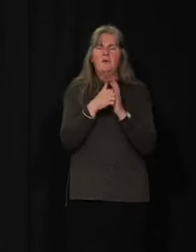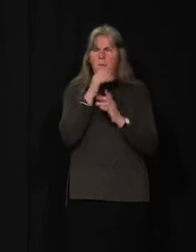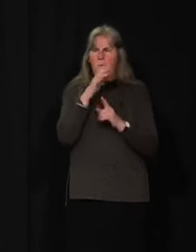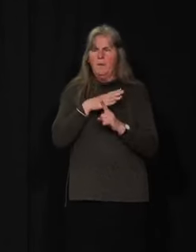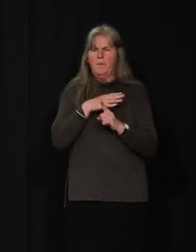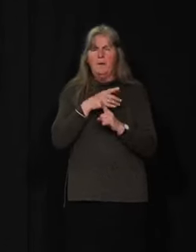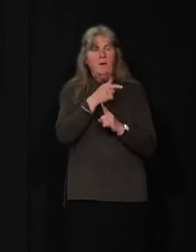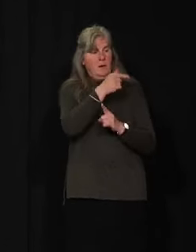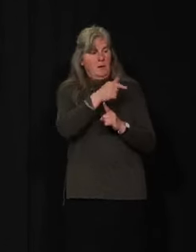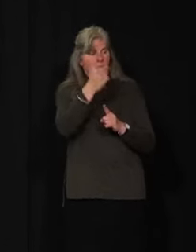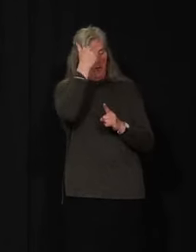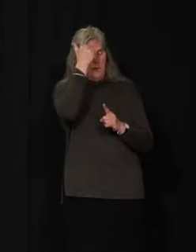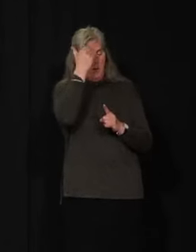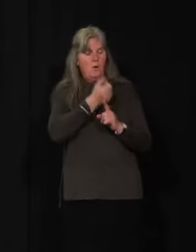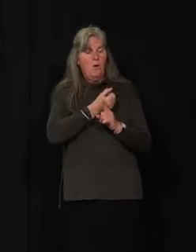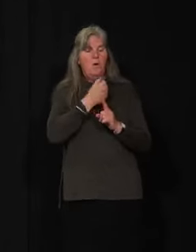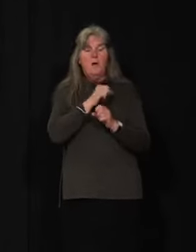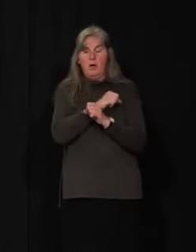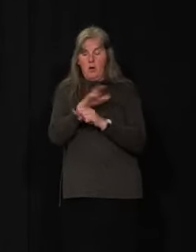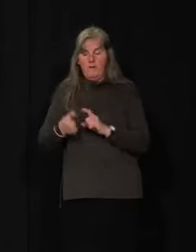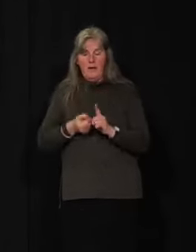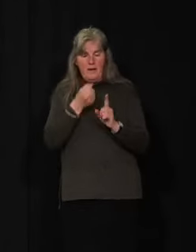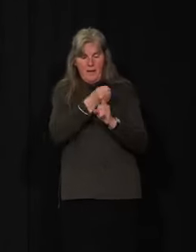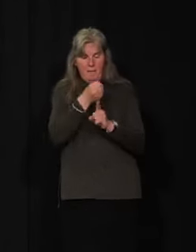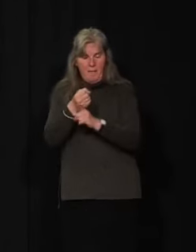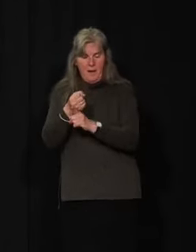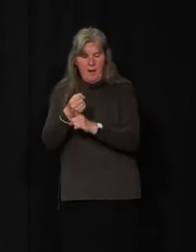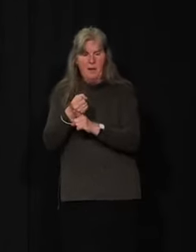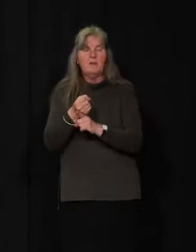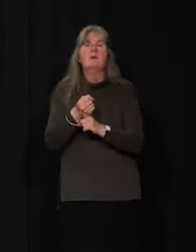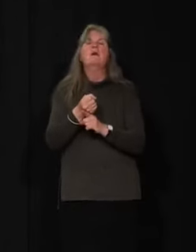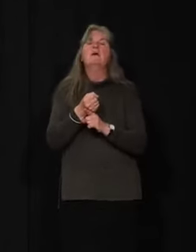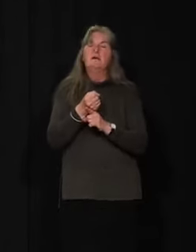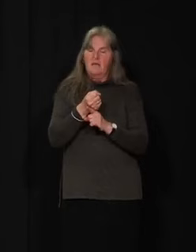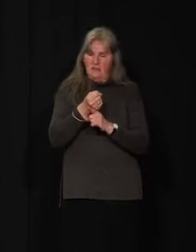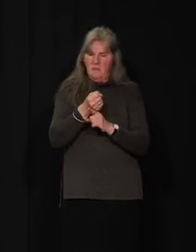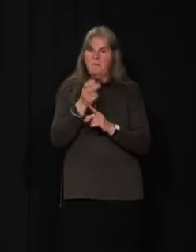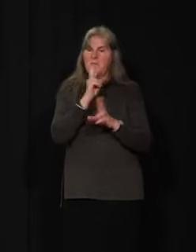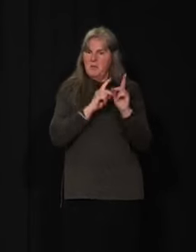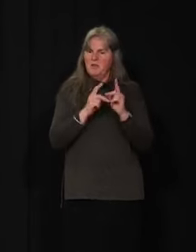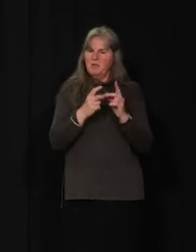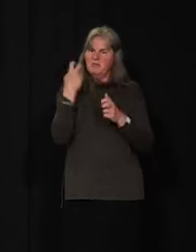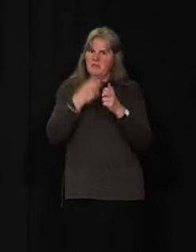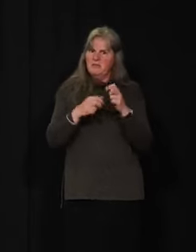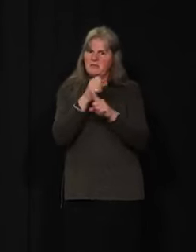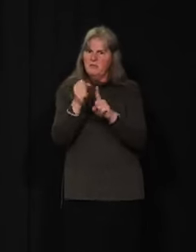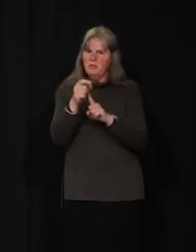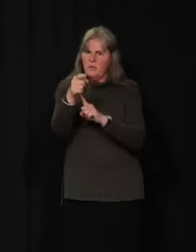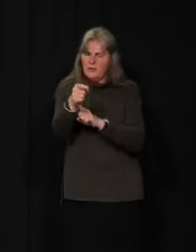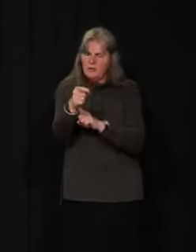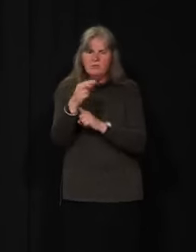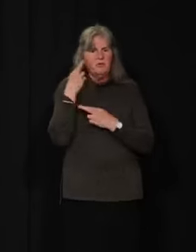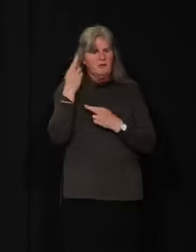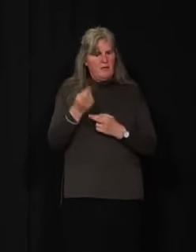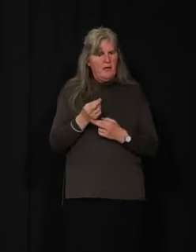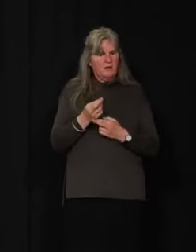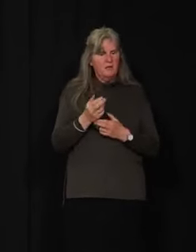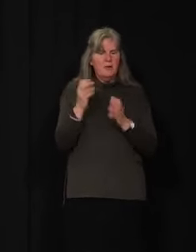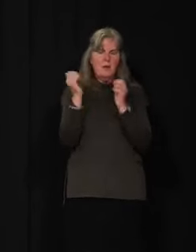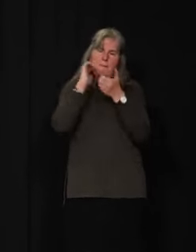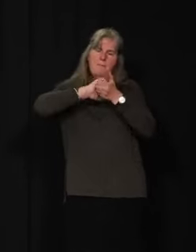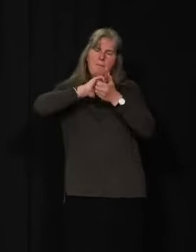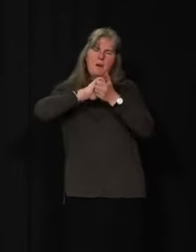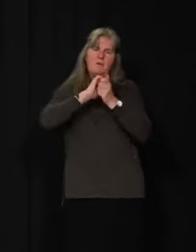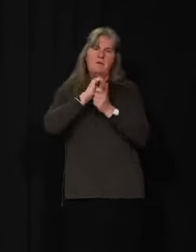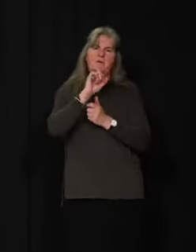government knew that the effects of the pandemic could put people into difficult situations and so that's why we did partner with the